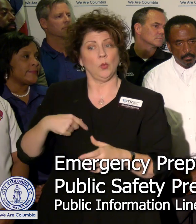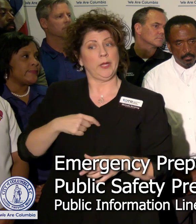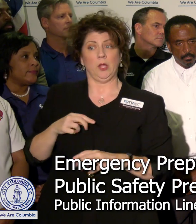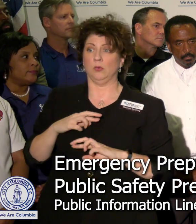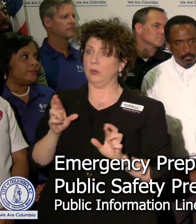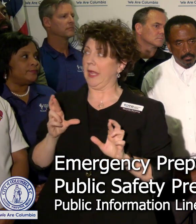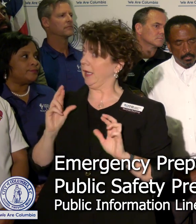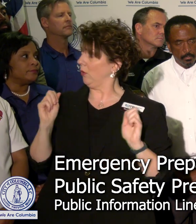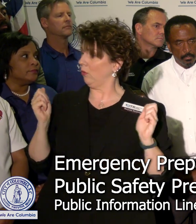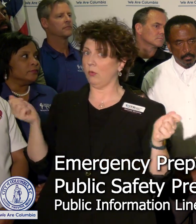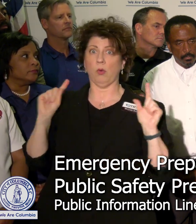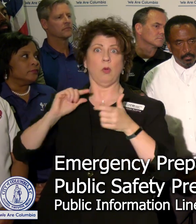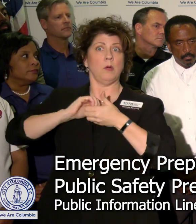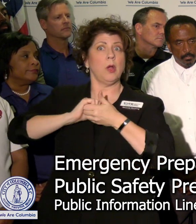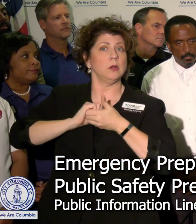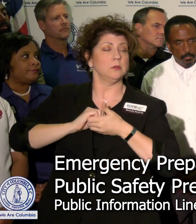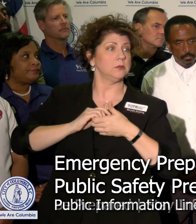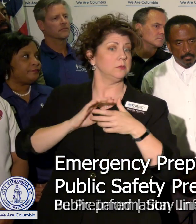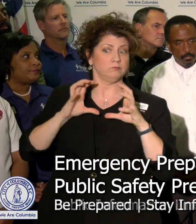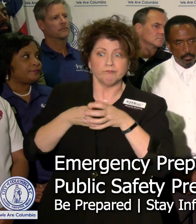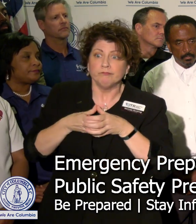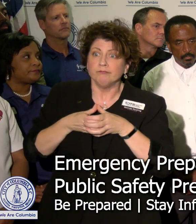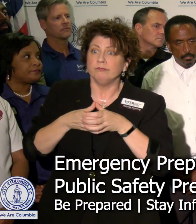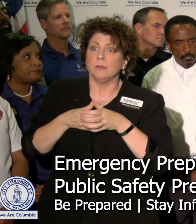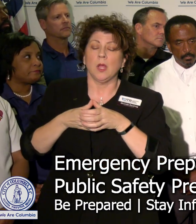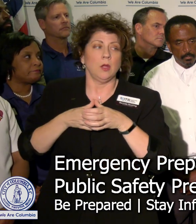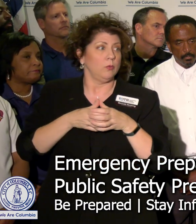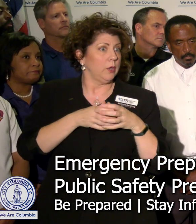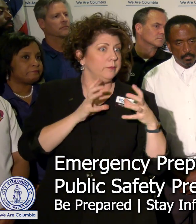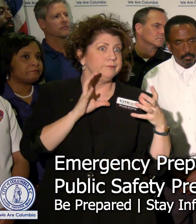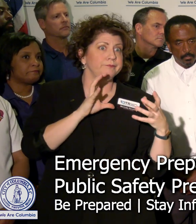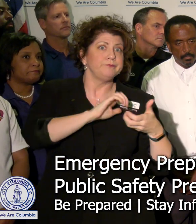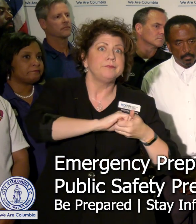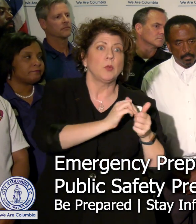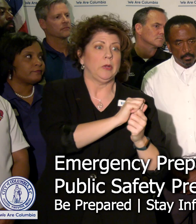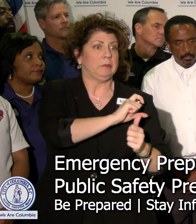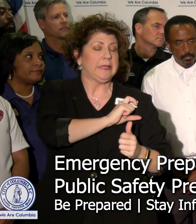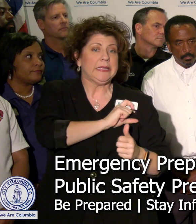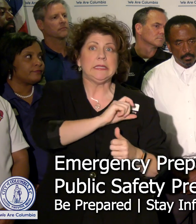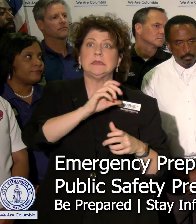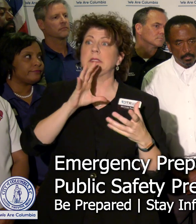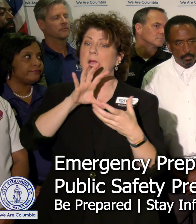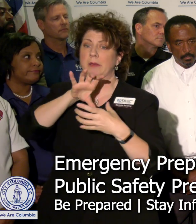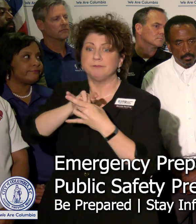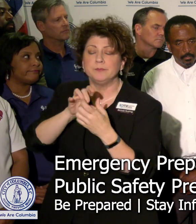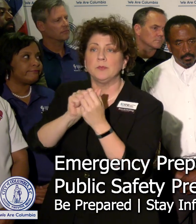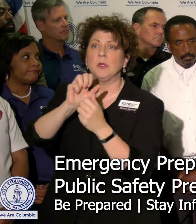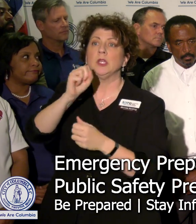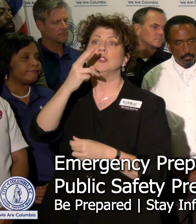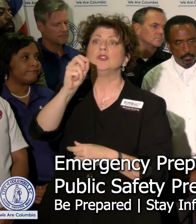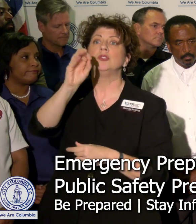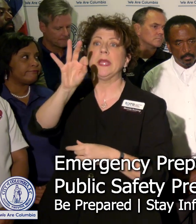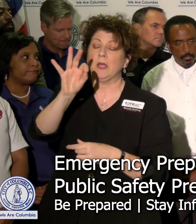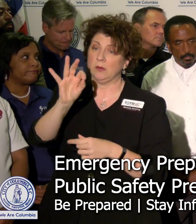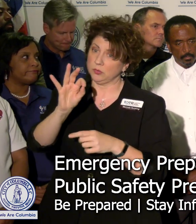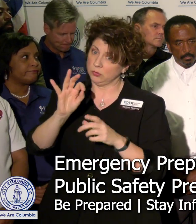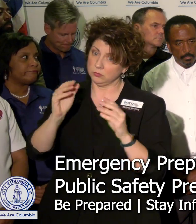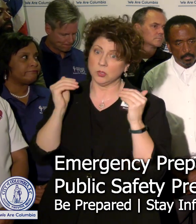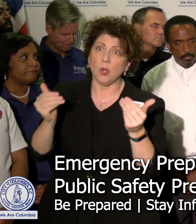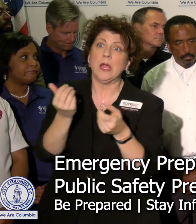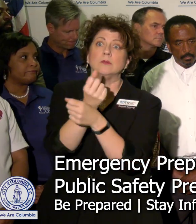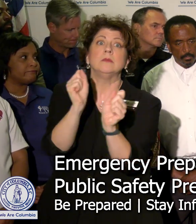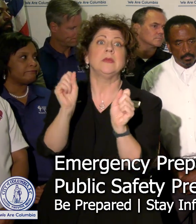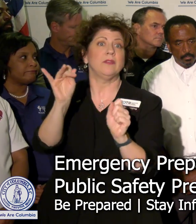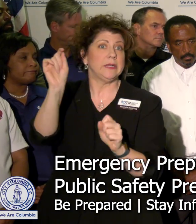with our partners. We're partnering up with the police department and the sheriff department to effect those rescues. So just be